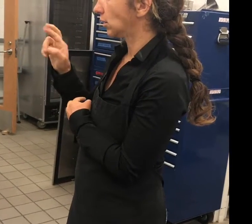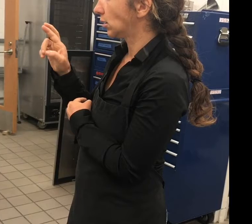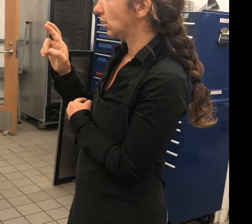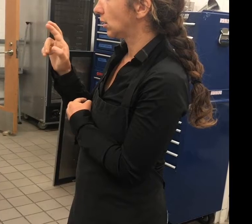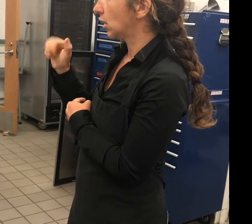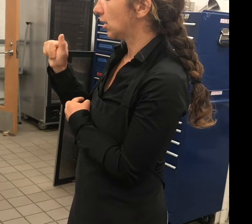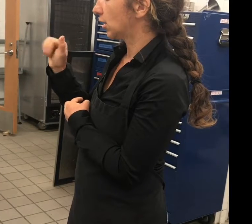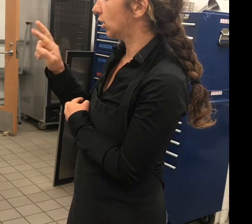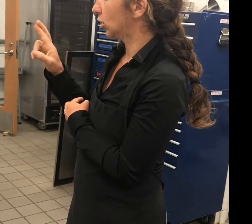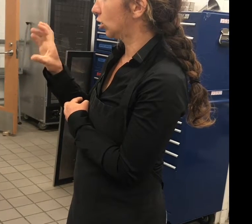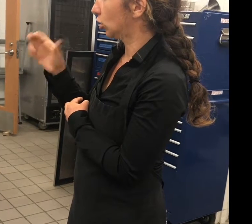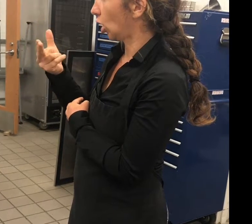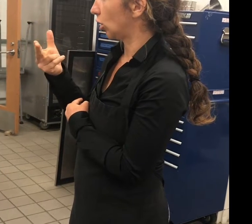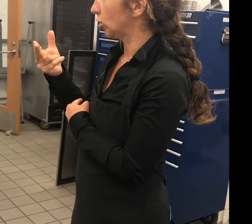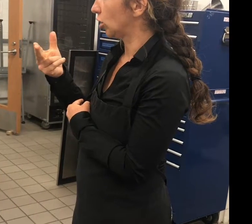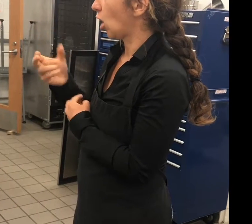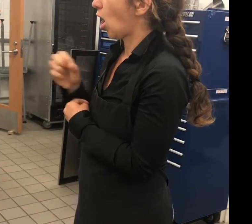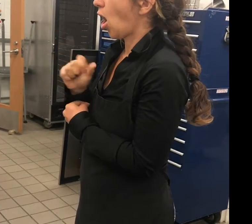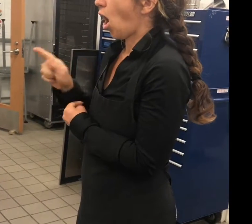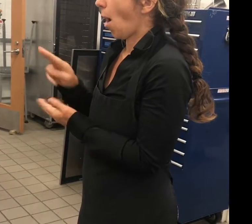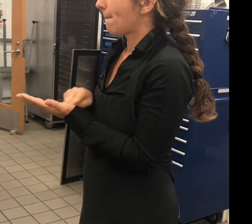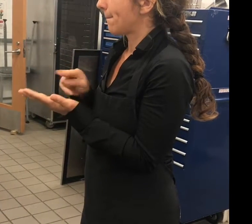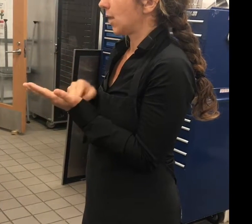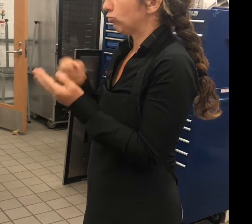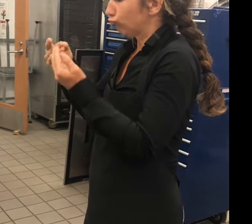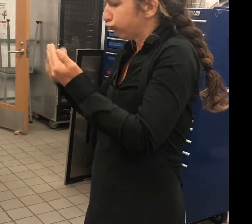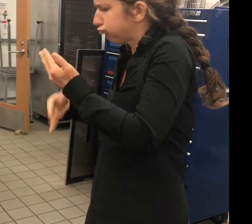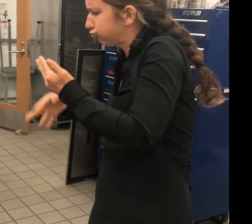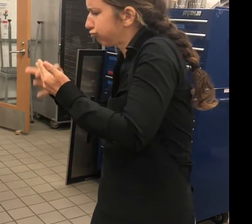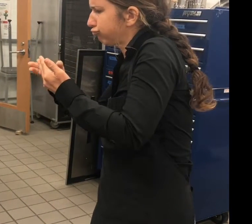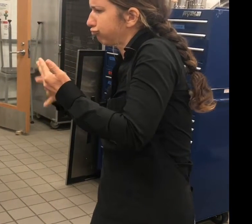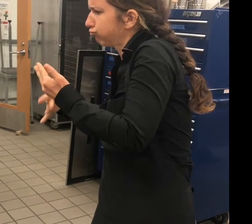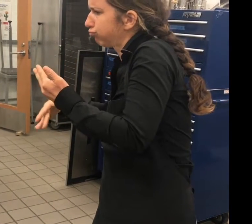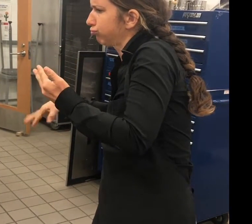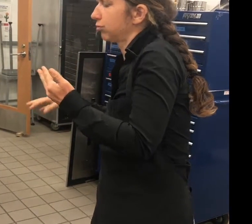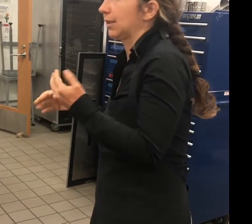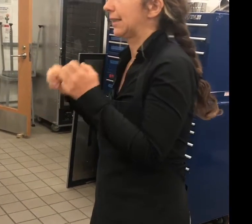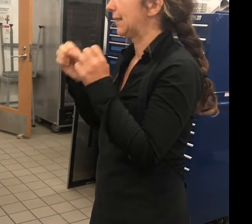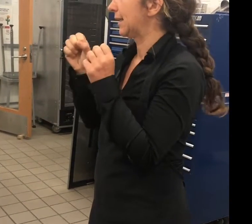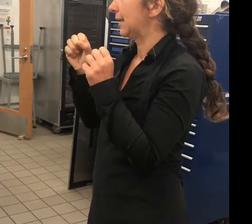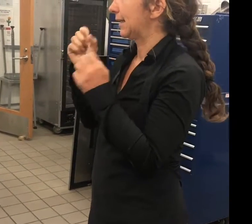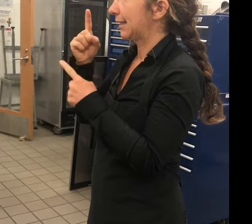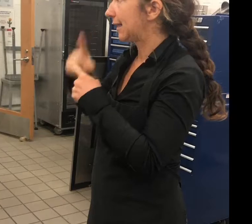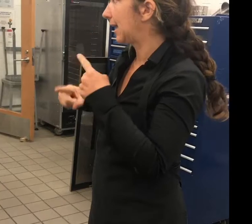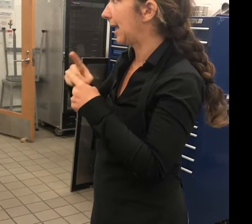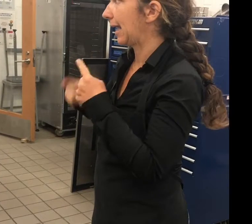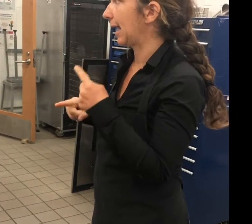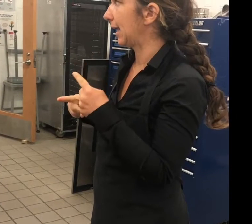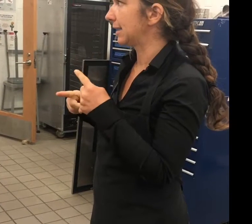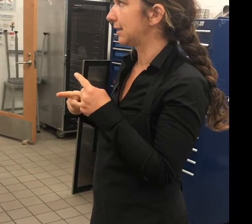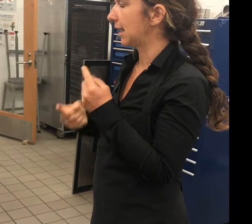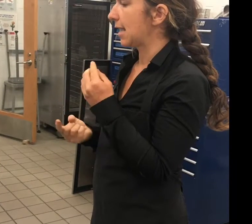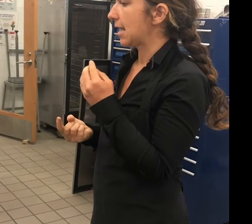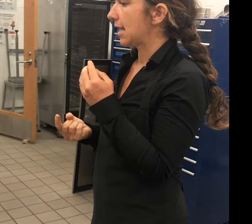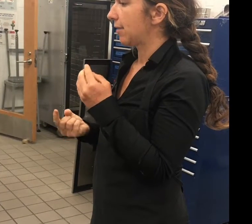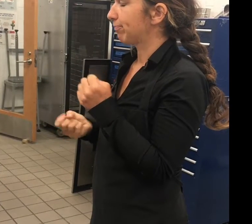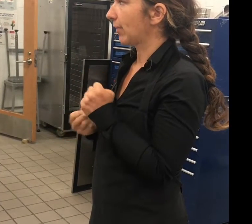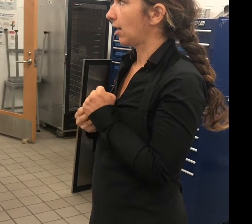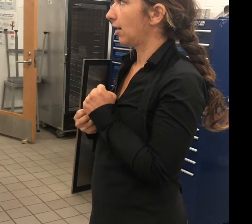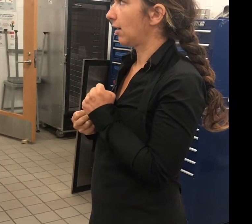out of this cream that you make. You can't reheat it because your eggs are already cooked in the ice. So if you're going to make pastry cream, you're going to make